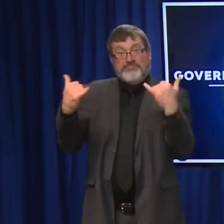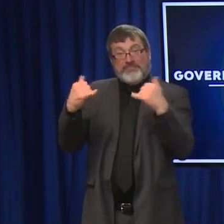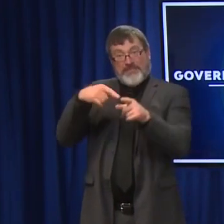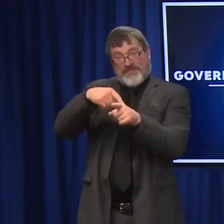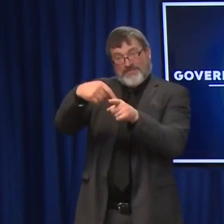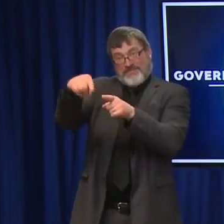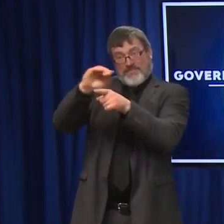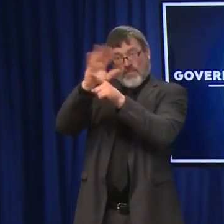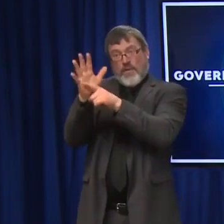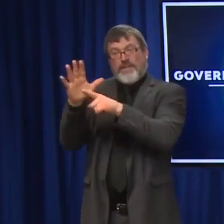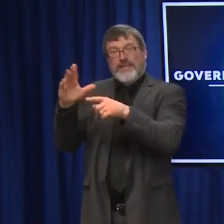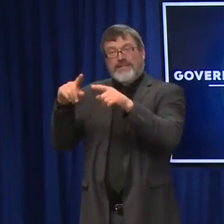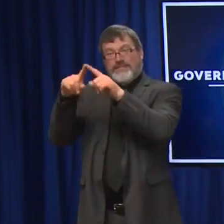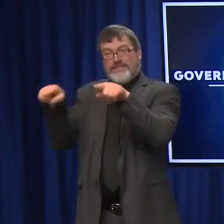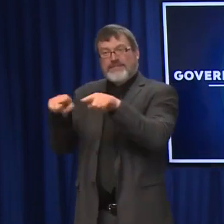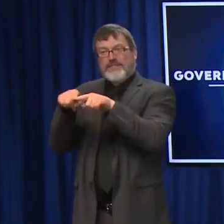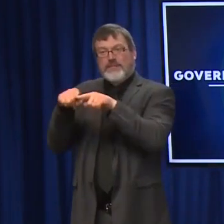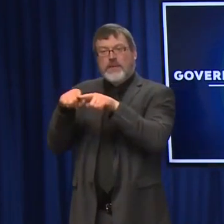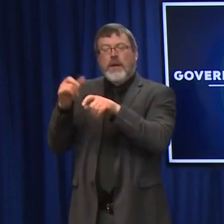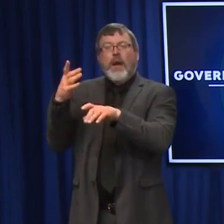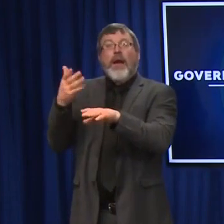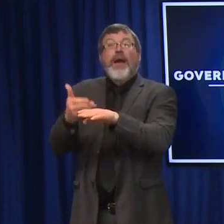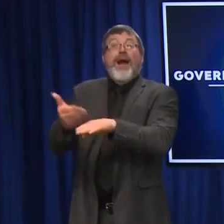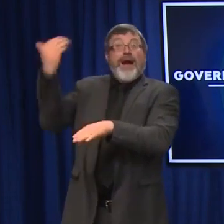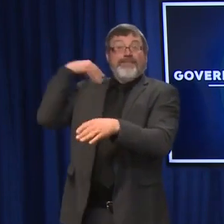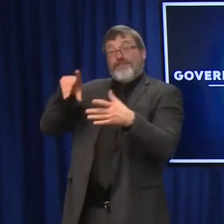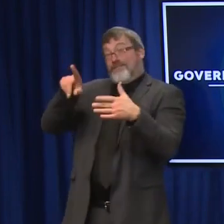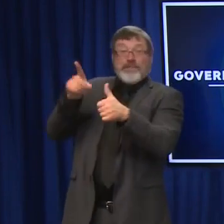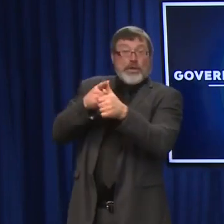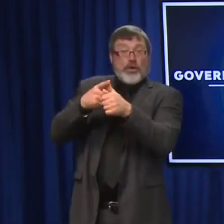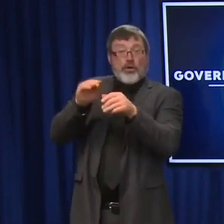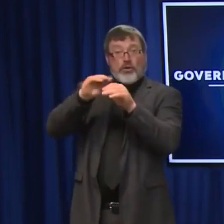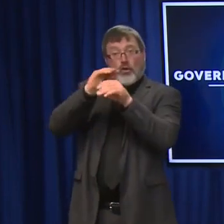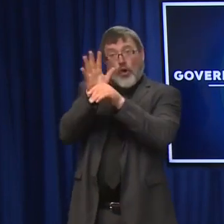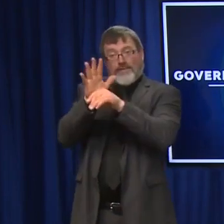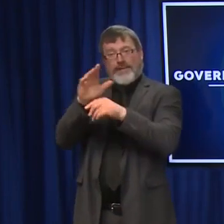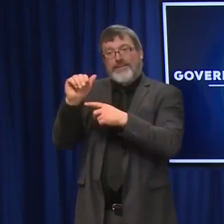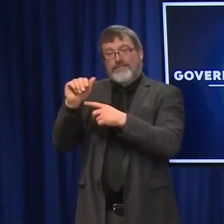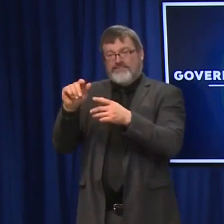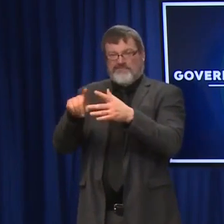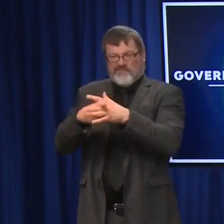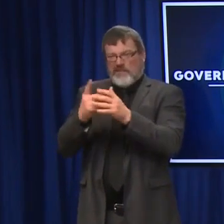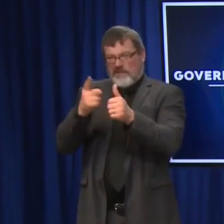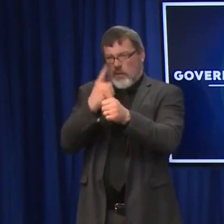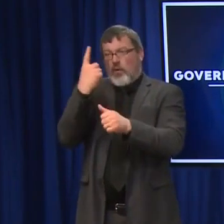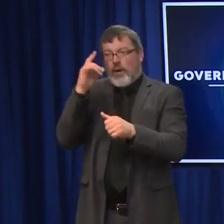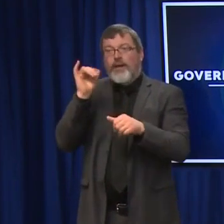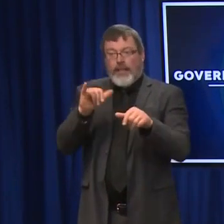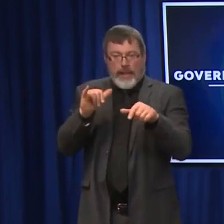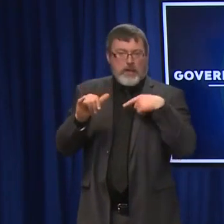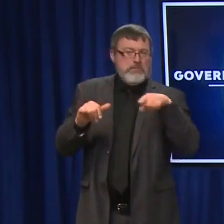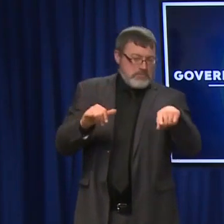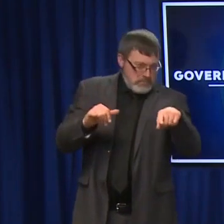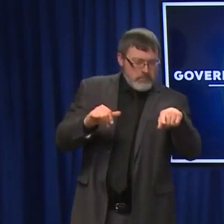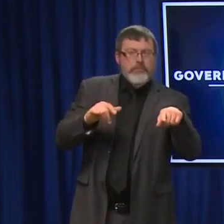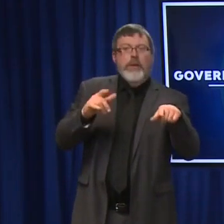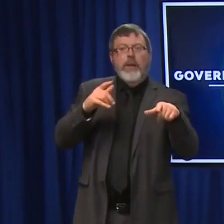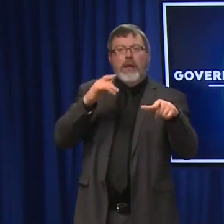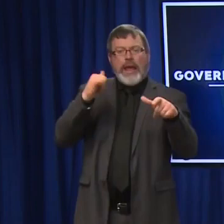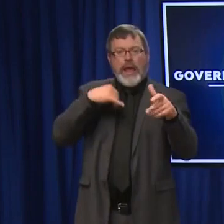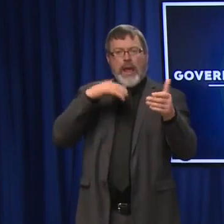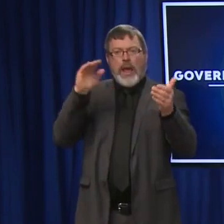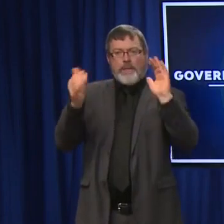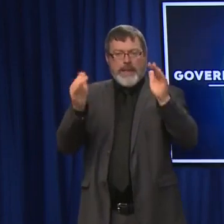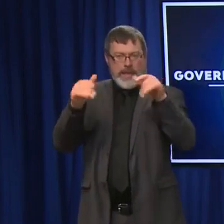back in 2020 in terms of the number of individuals that actively have COVID versus the number of individuals that are in a hospital